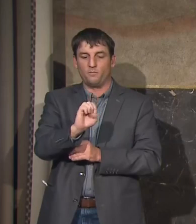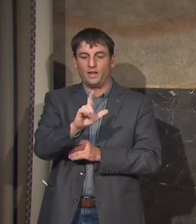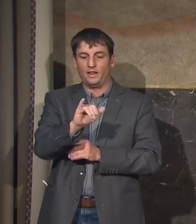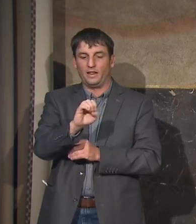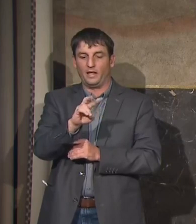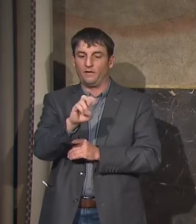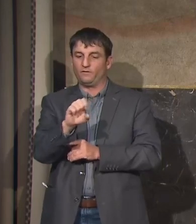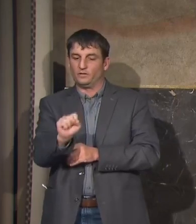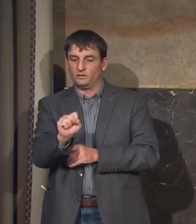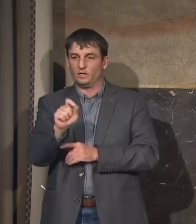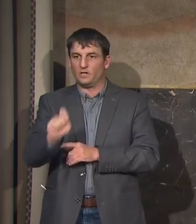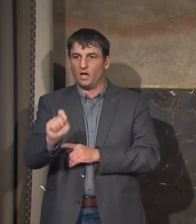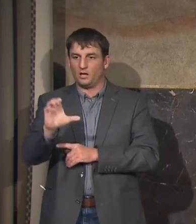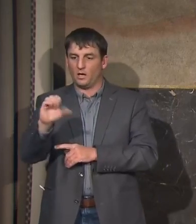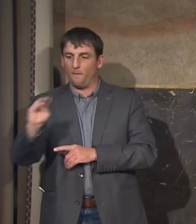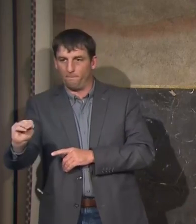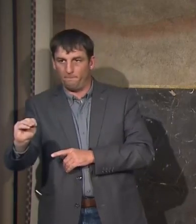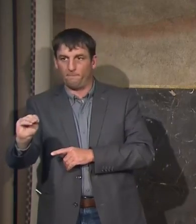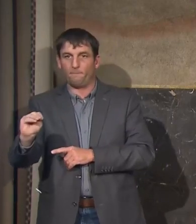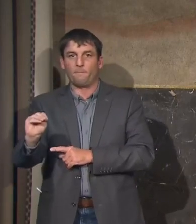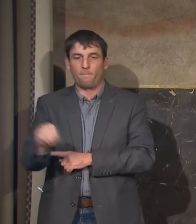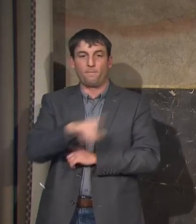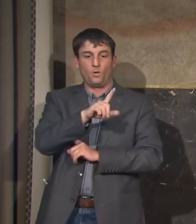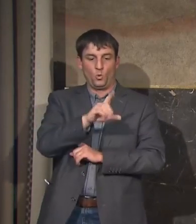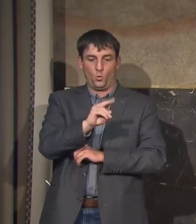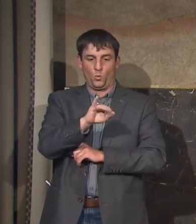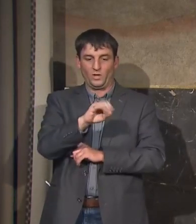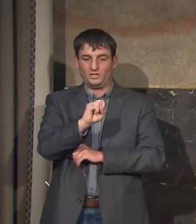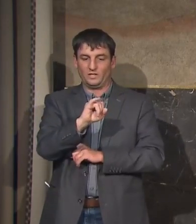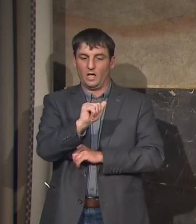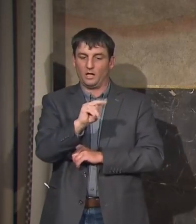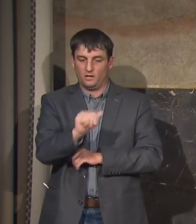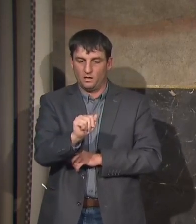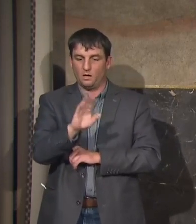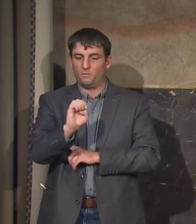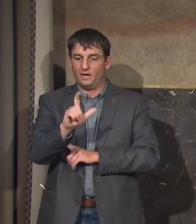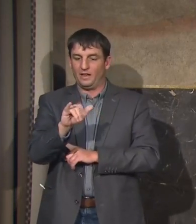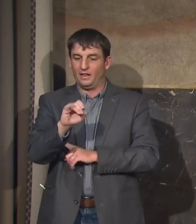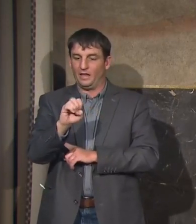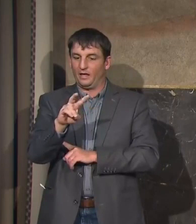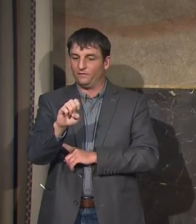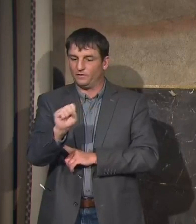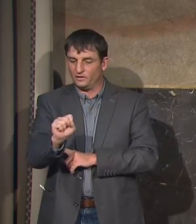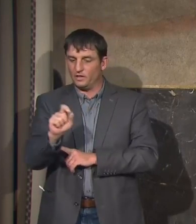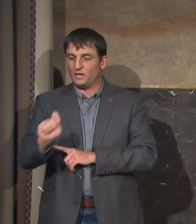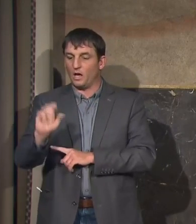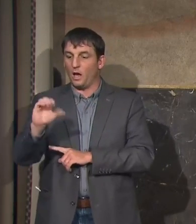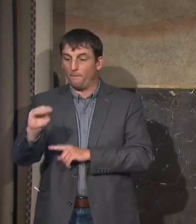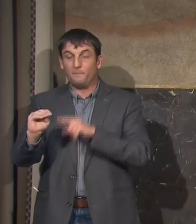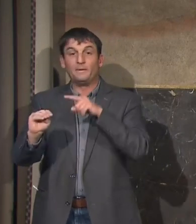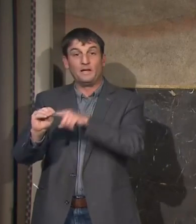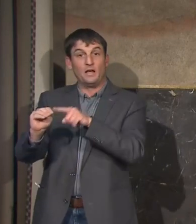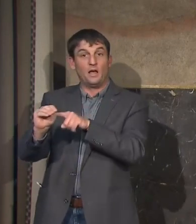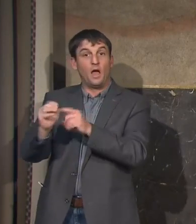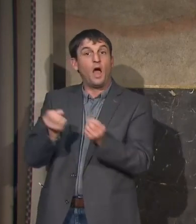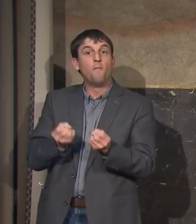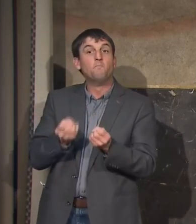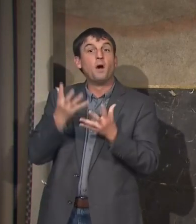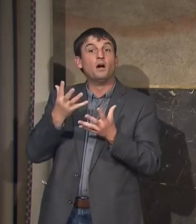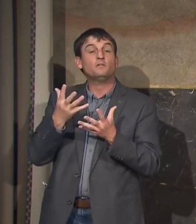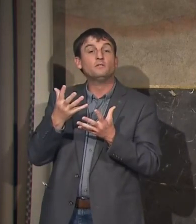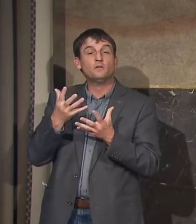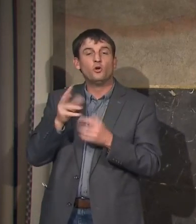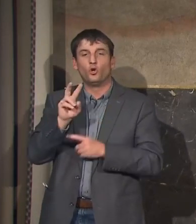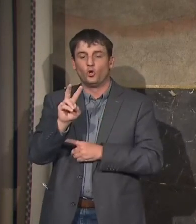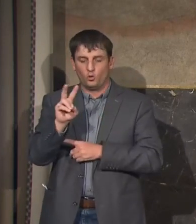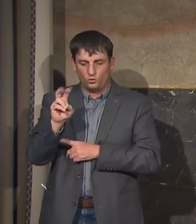LouisianaBelieves.com This benefit amounts to $285 per child which is $5.70